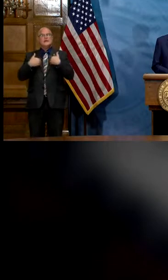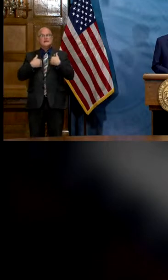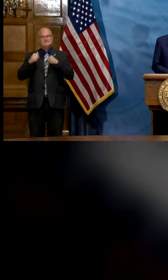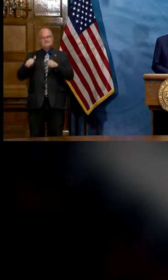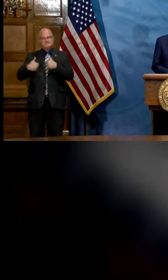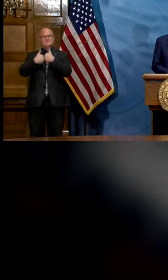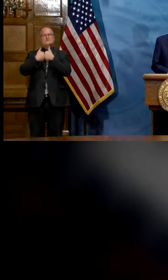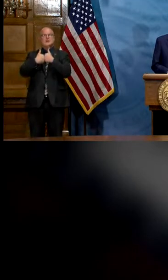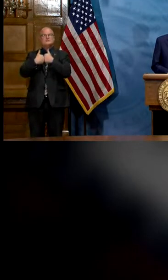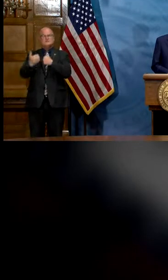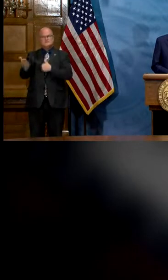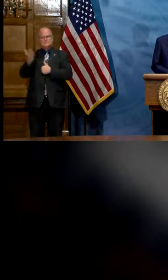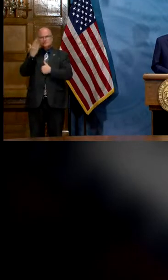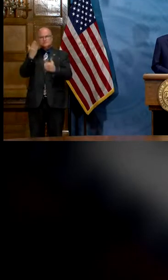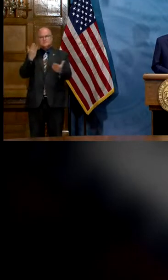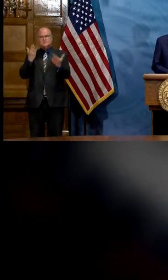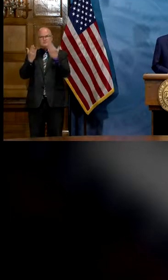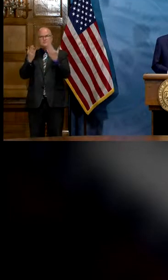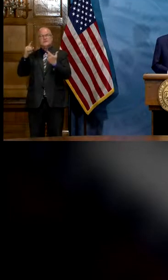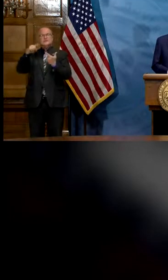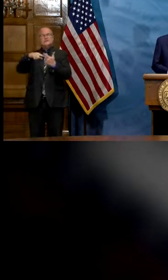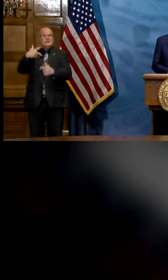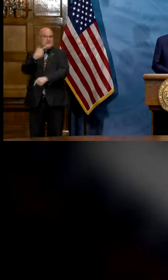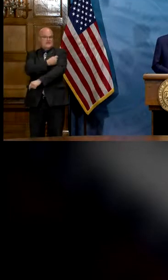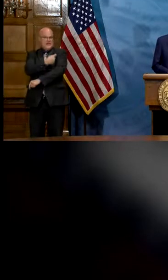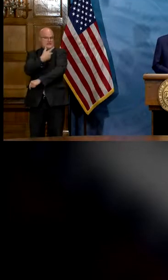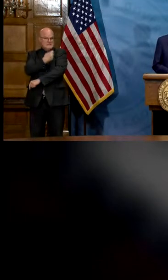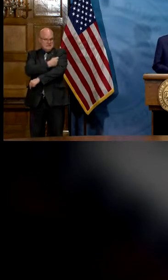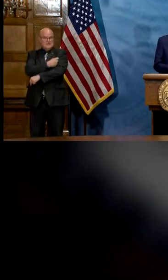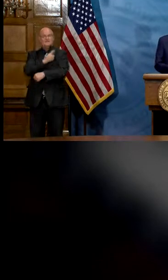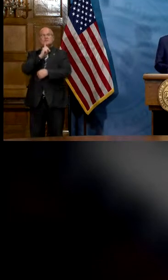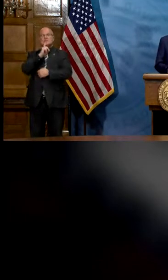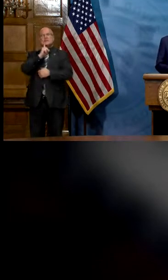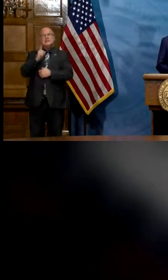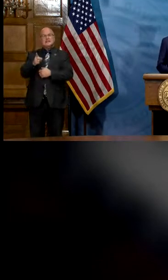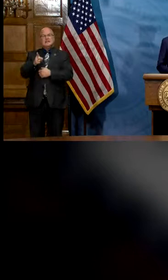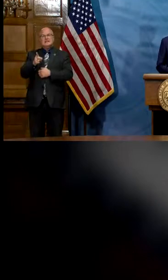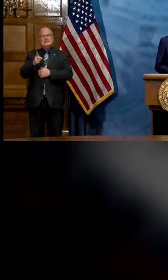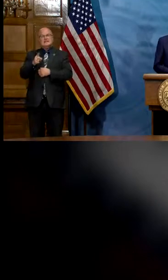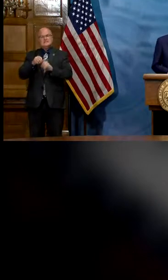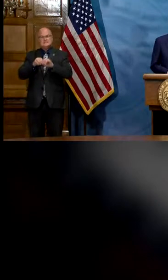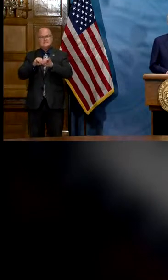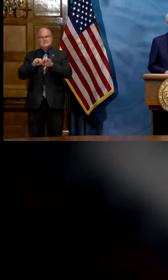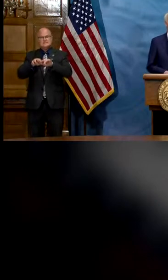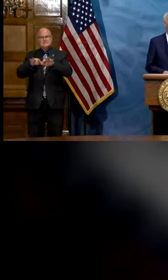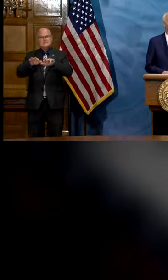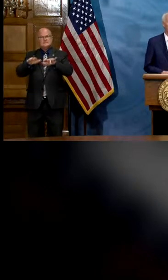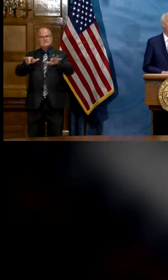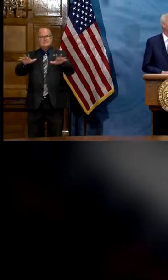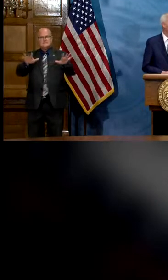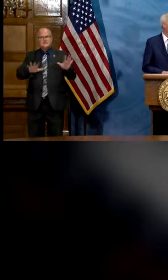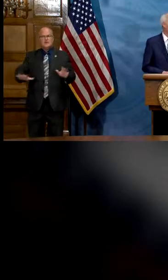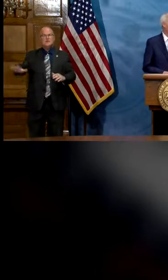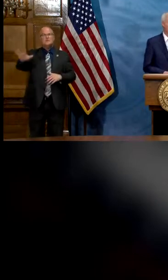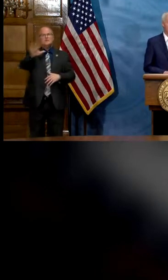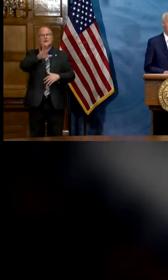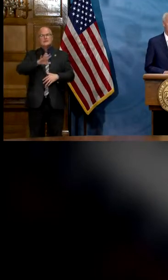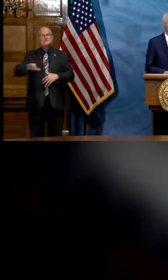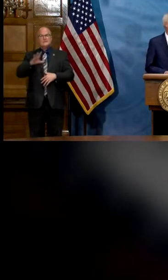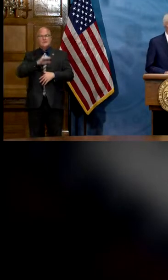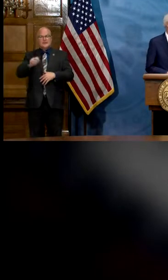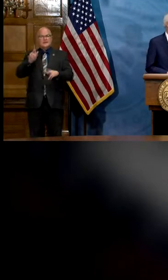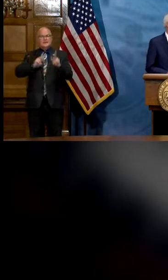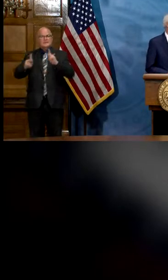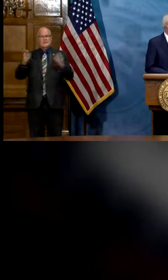challenges until our vaccination uh is uh permeating our society and population